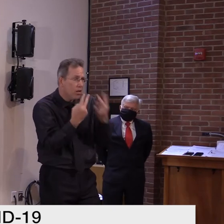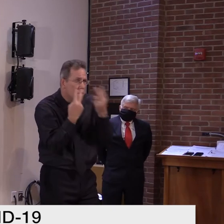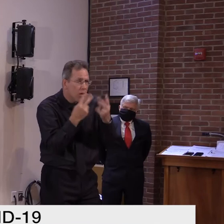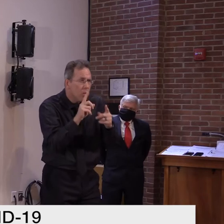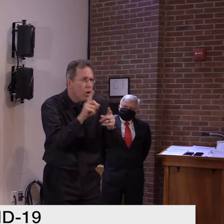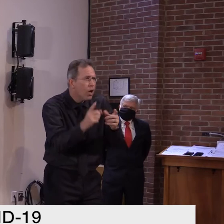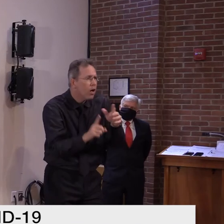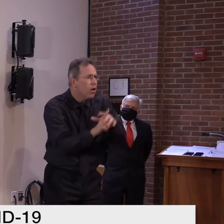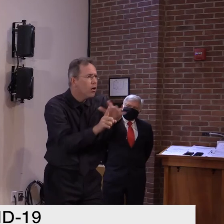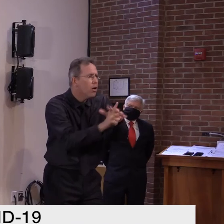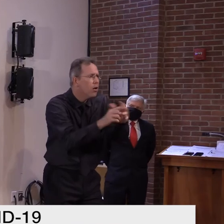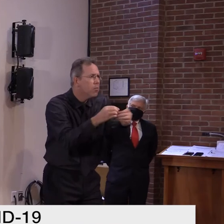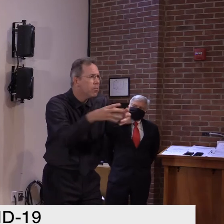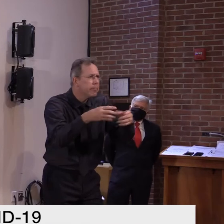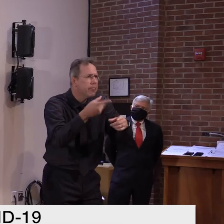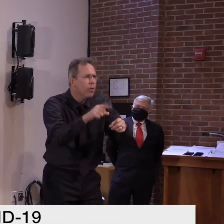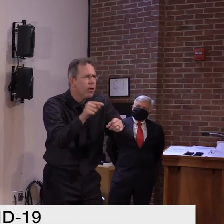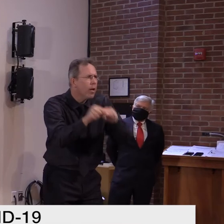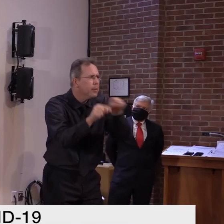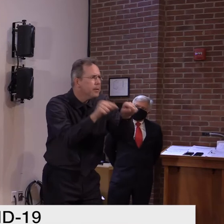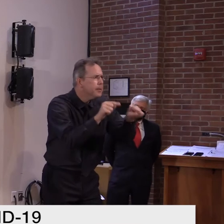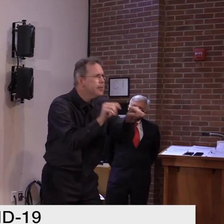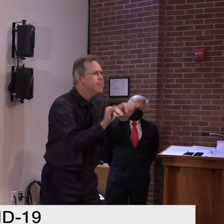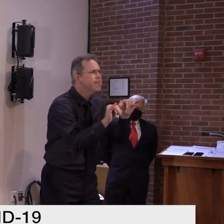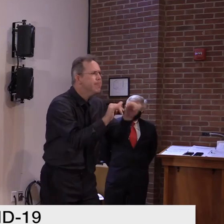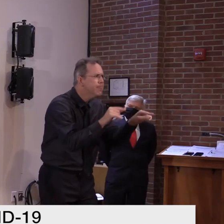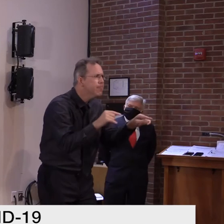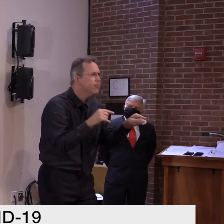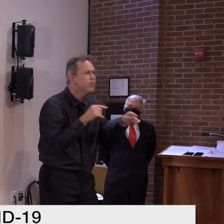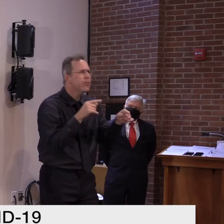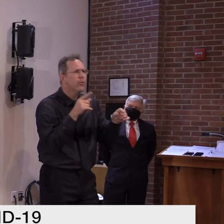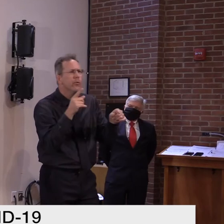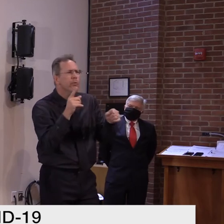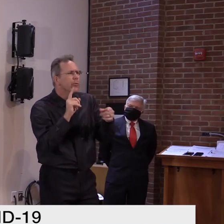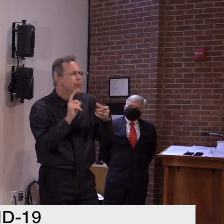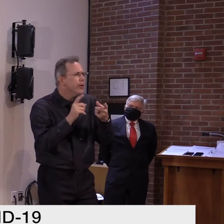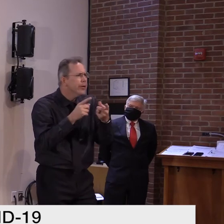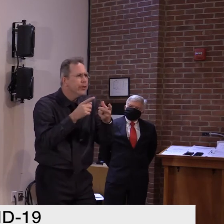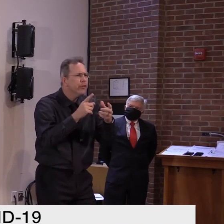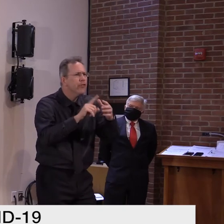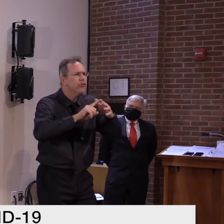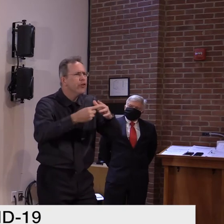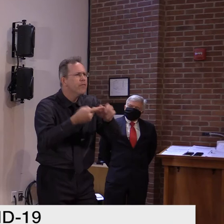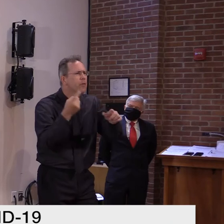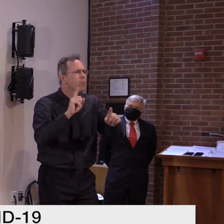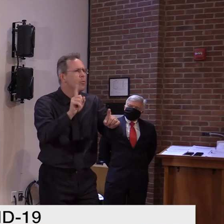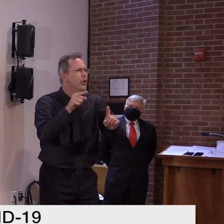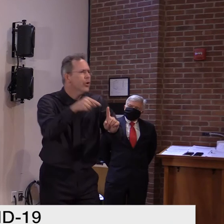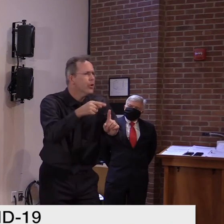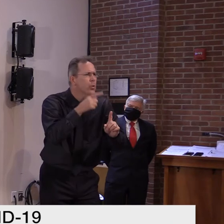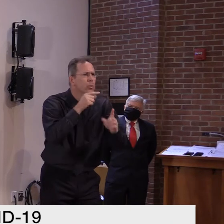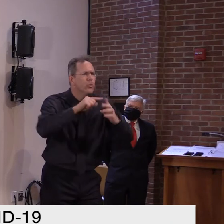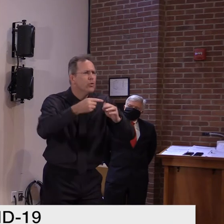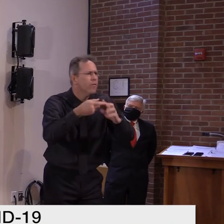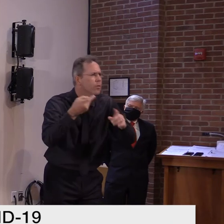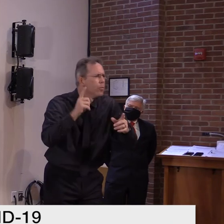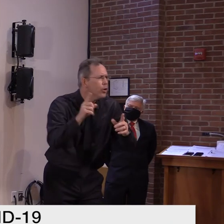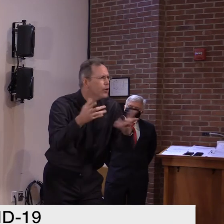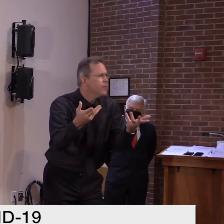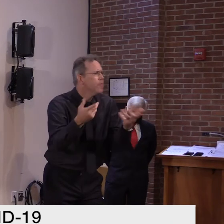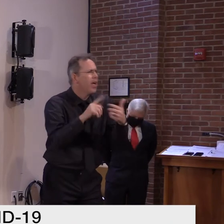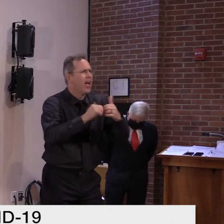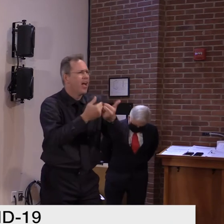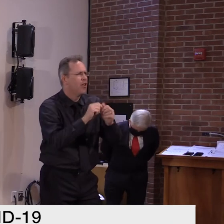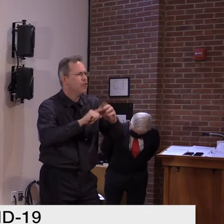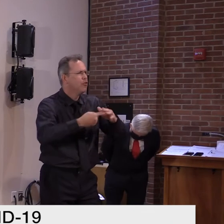uh, that, uh, that was the root of the cause, uh, so to speak? Um, and, uh, that's why we're, we're taking the steps we are